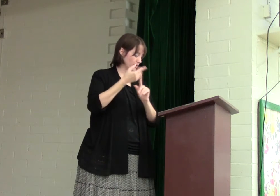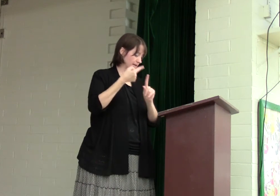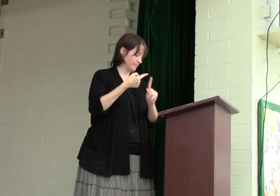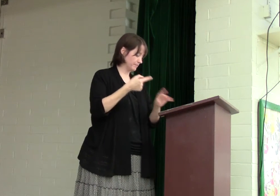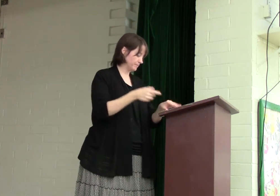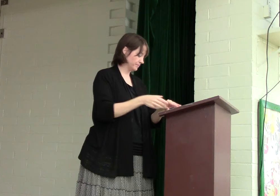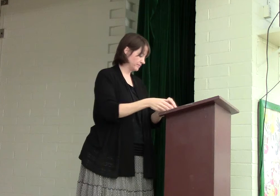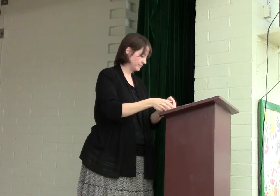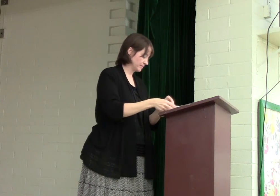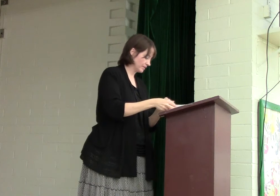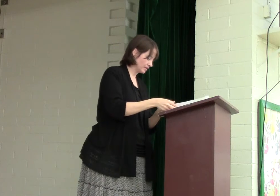Him.